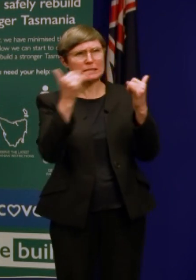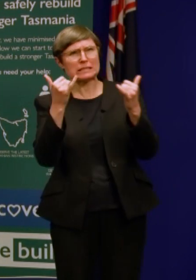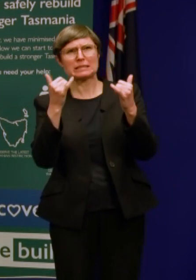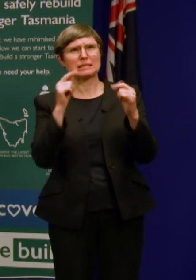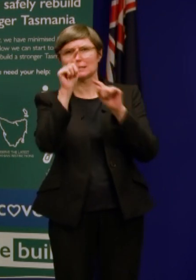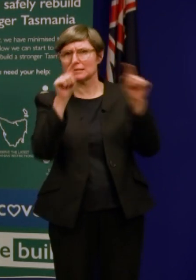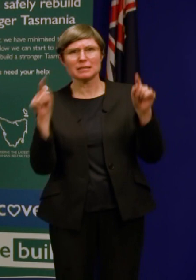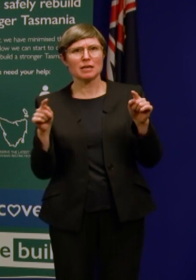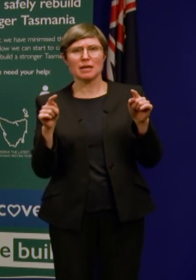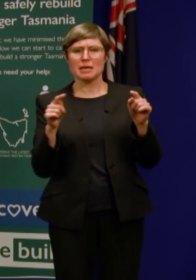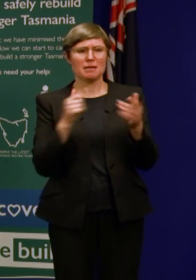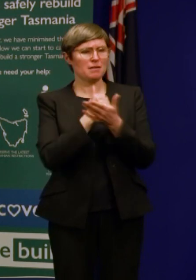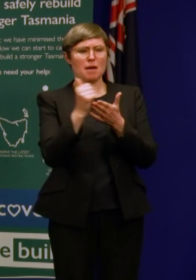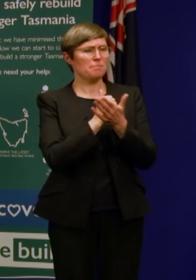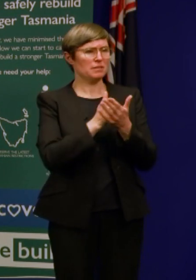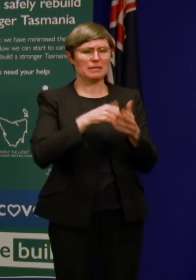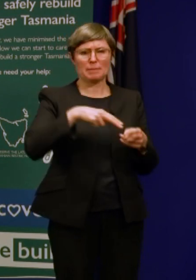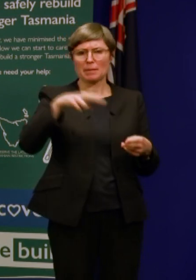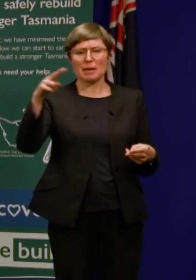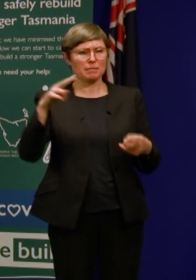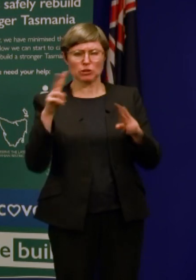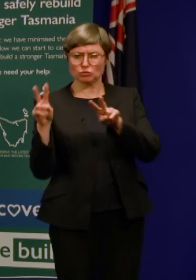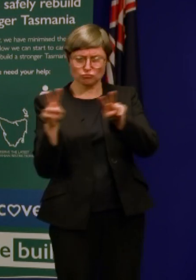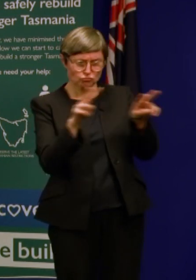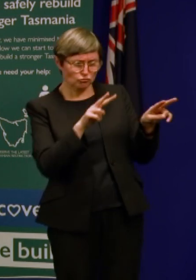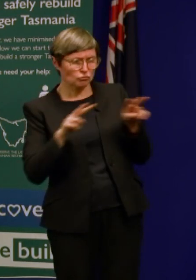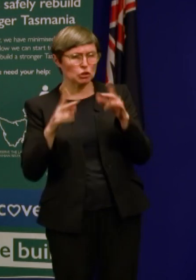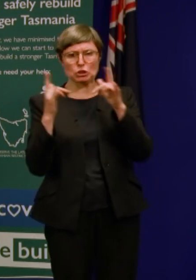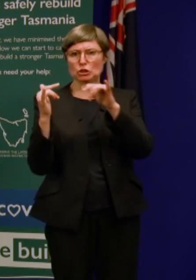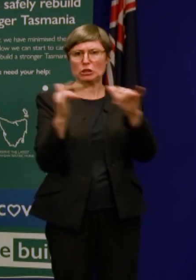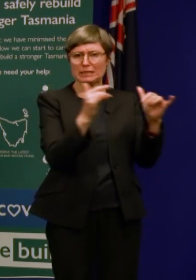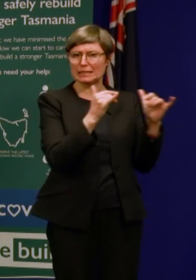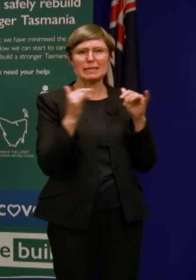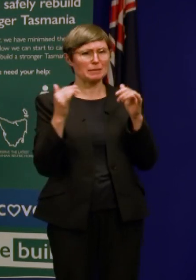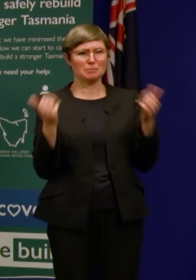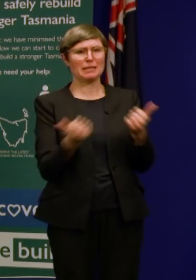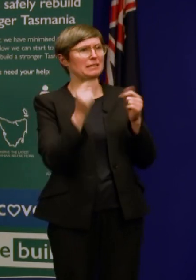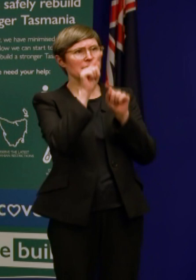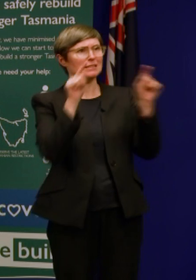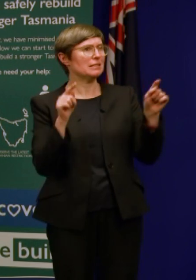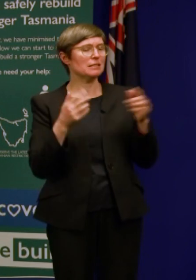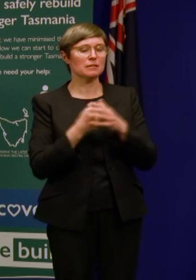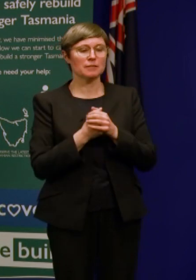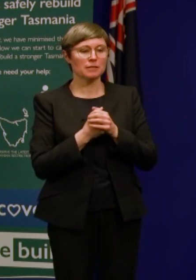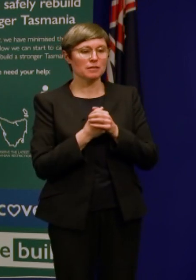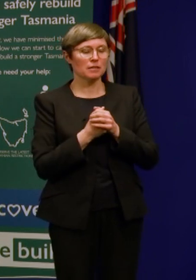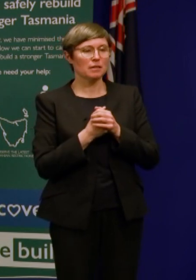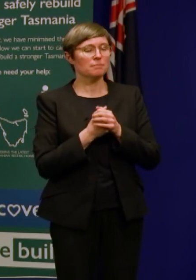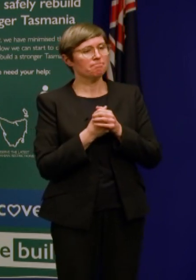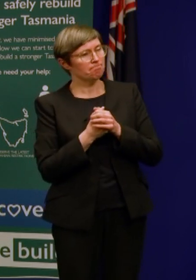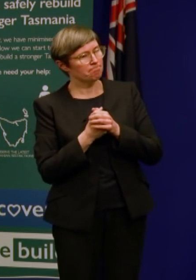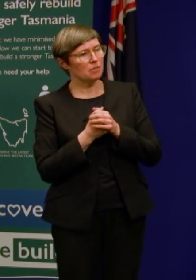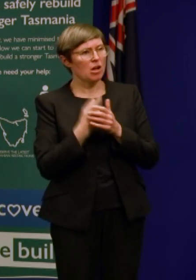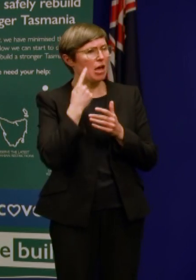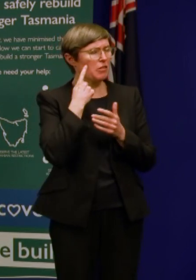Australia are testing at a high level, are very vigilant with their surveillance for coronavirus so I think it's exceptionally